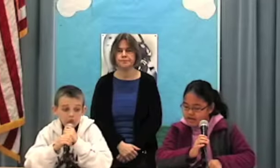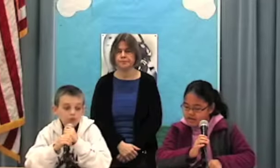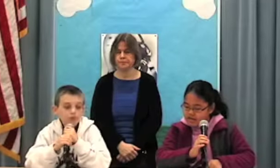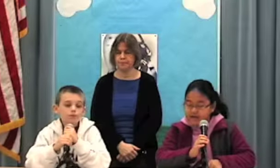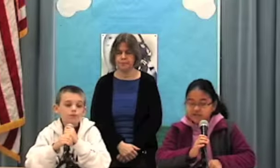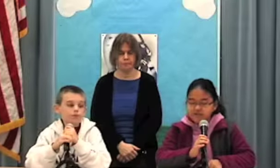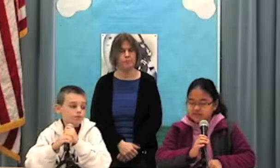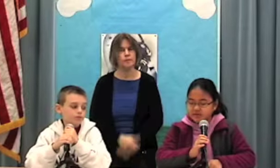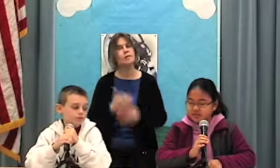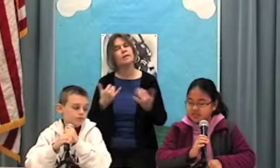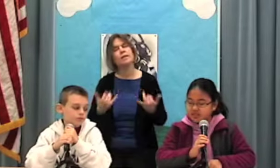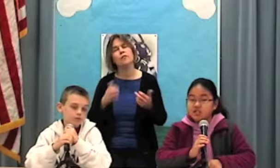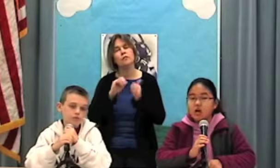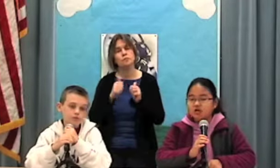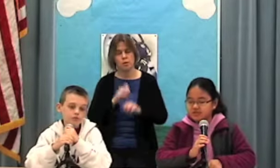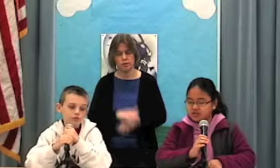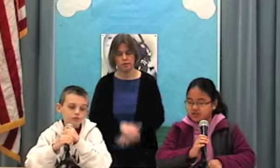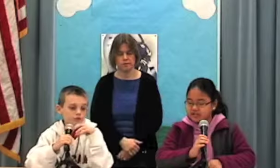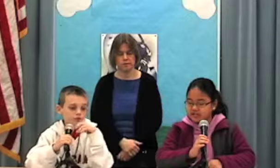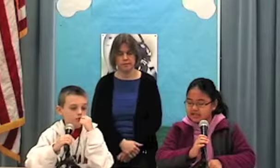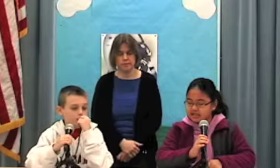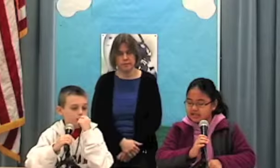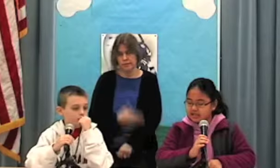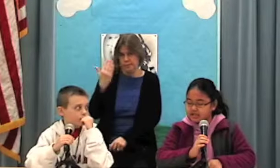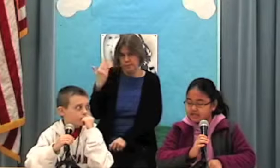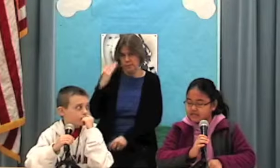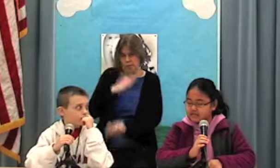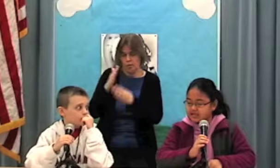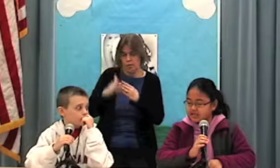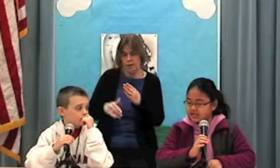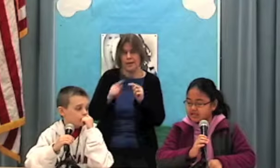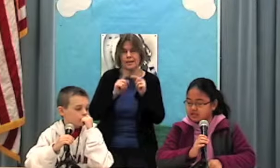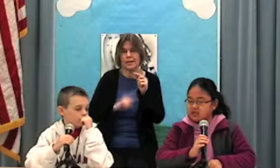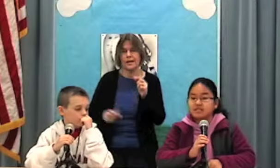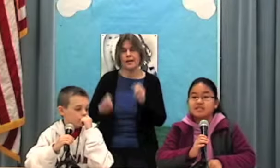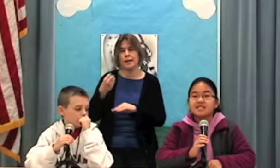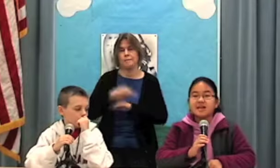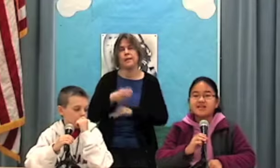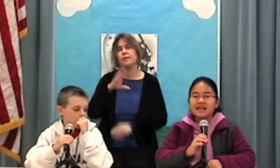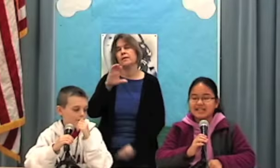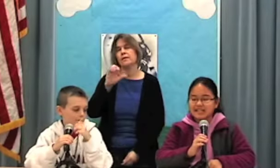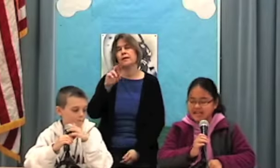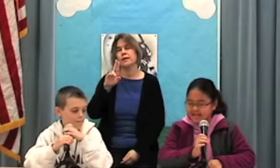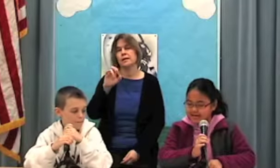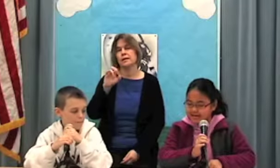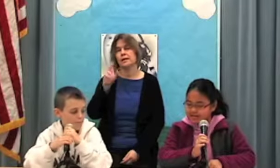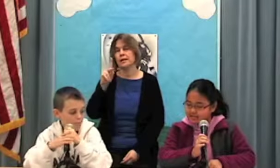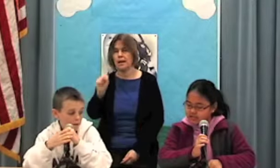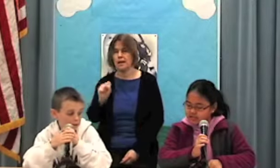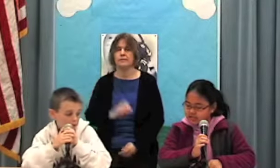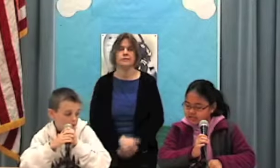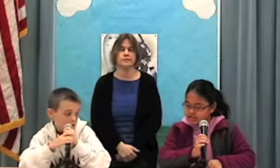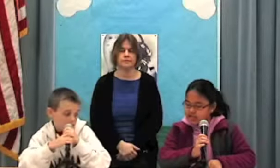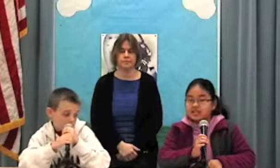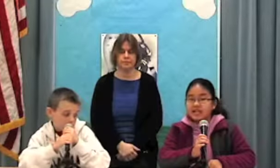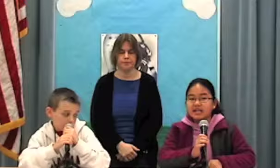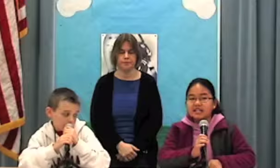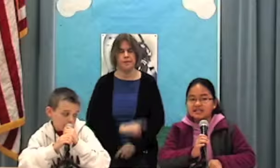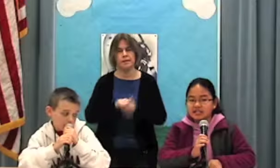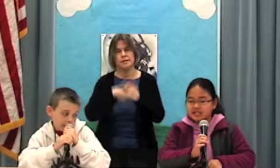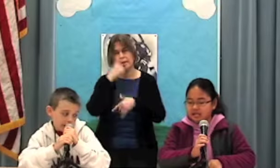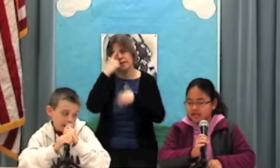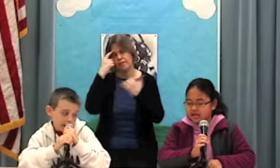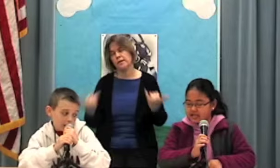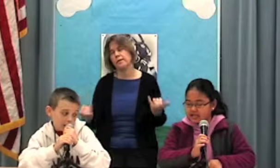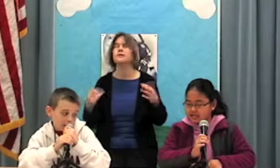Now for sports. Over the weekend, the Lightning beat the Canucks. Go Lightning! The sign